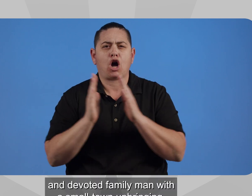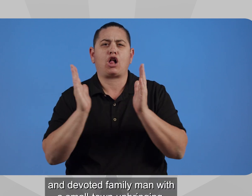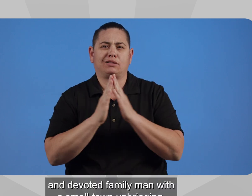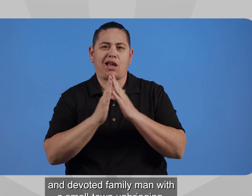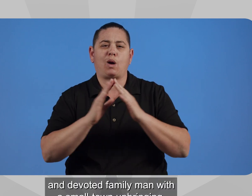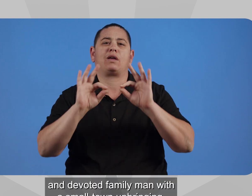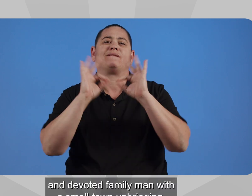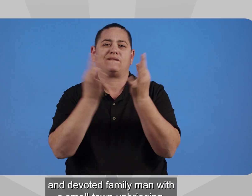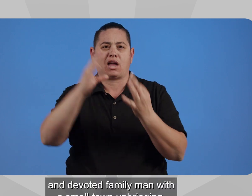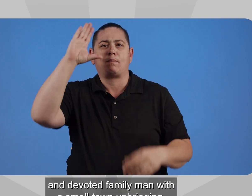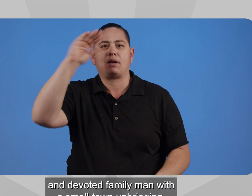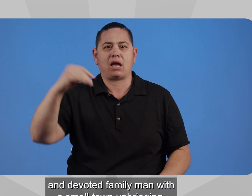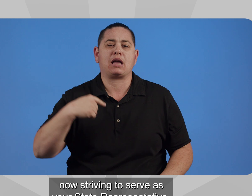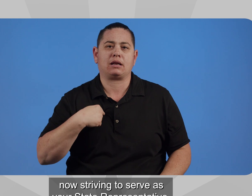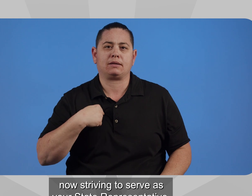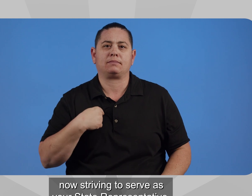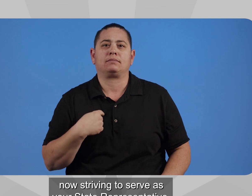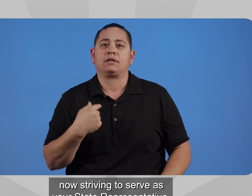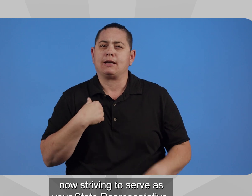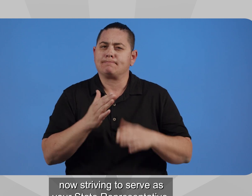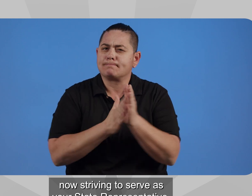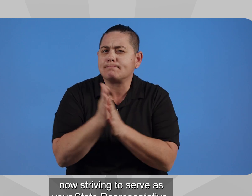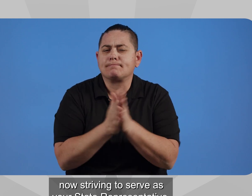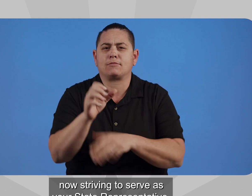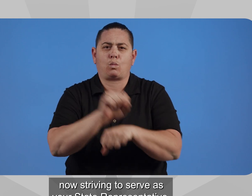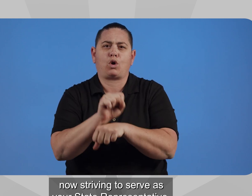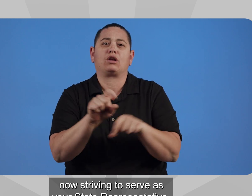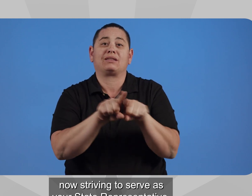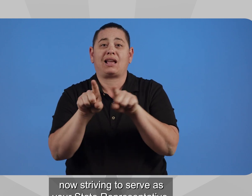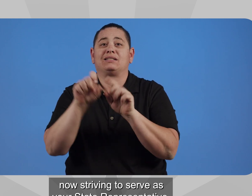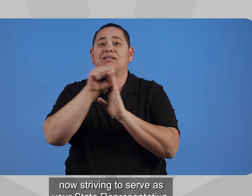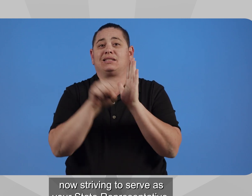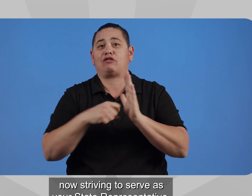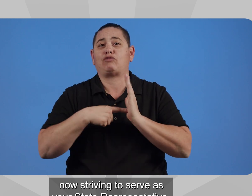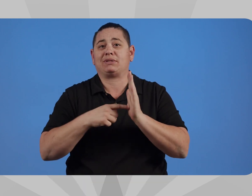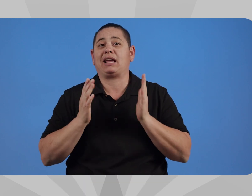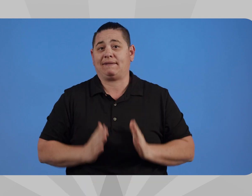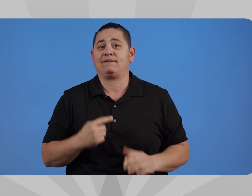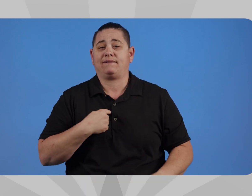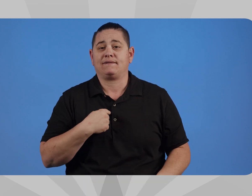small-town upbringing. Now striving to serve as your state representative.